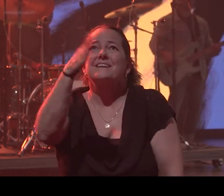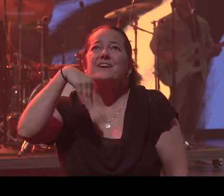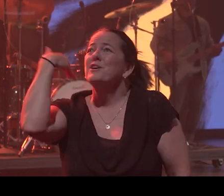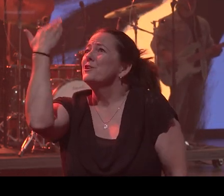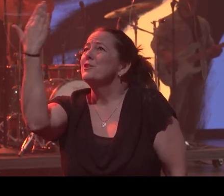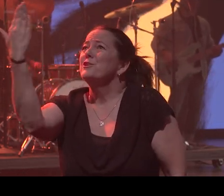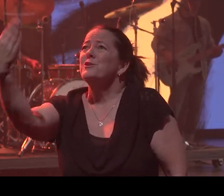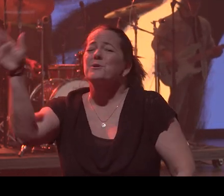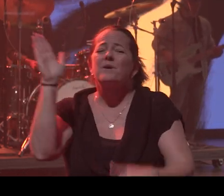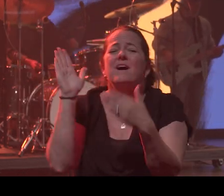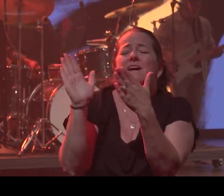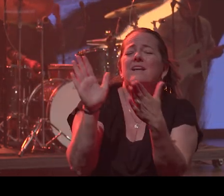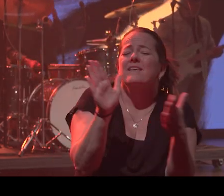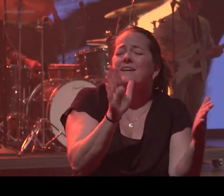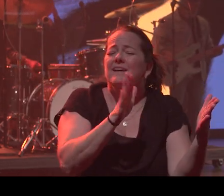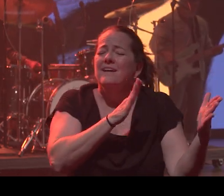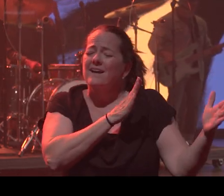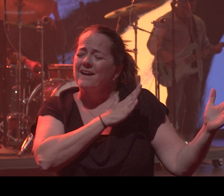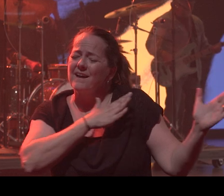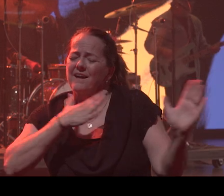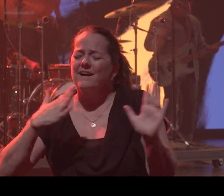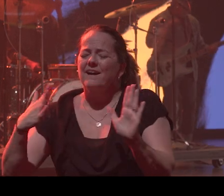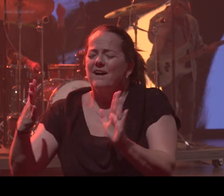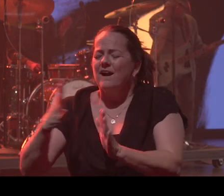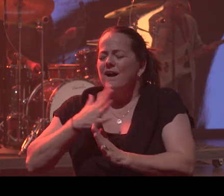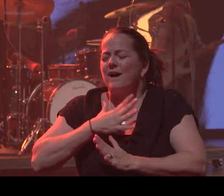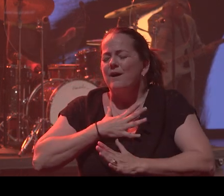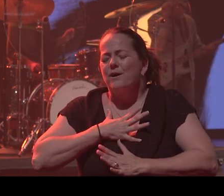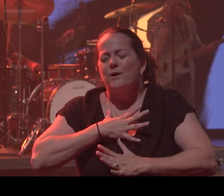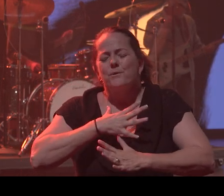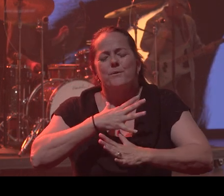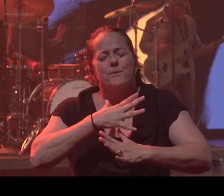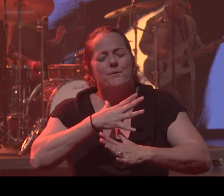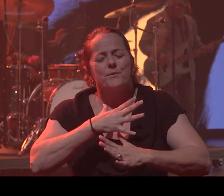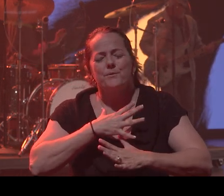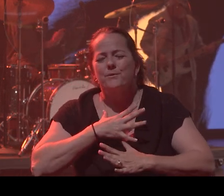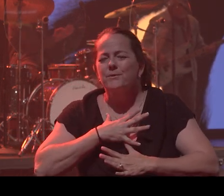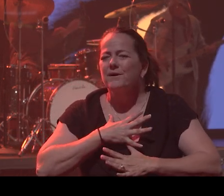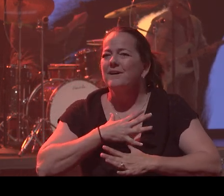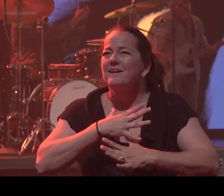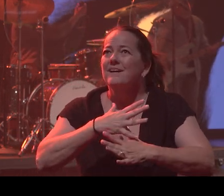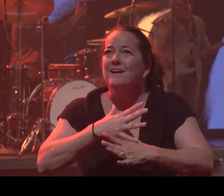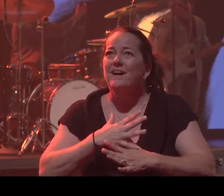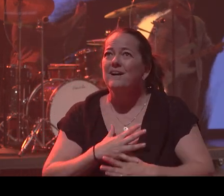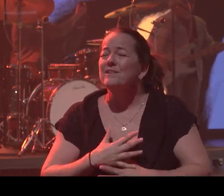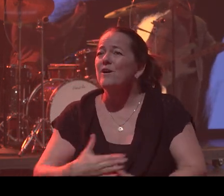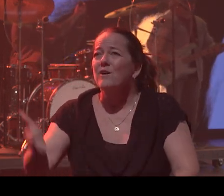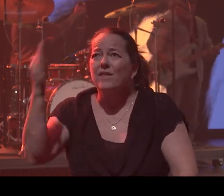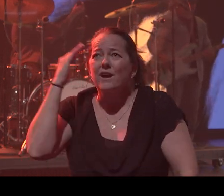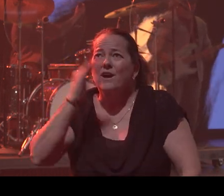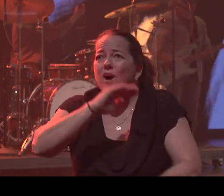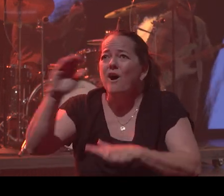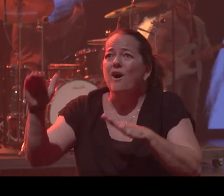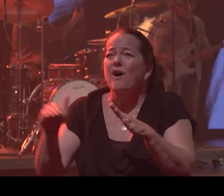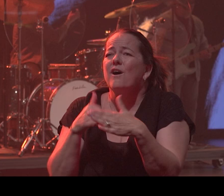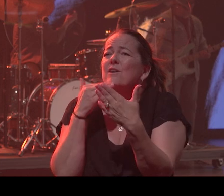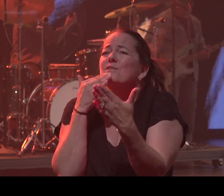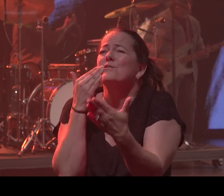You are the air I breathe. I know that all good